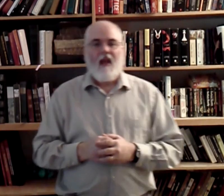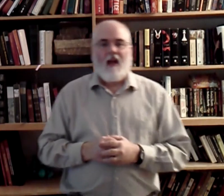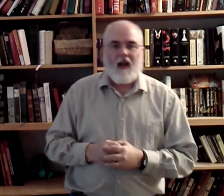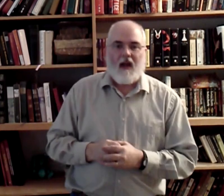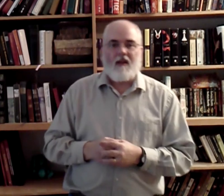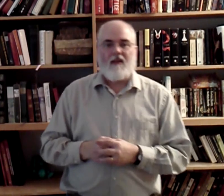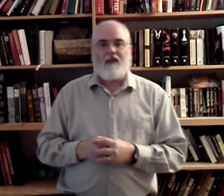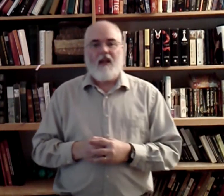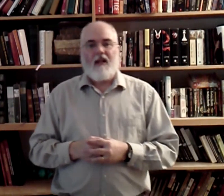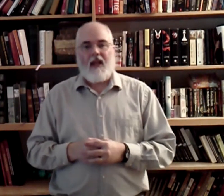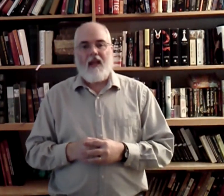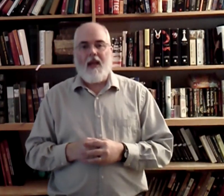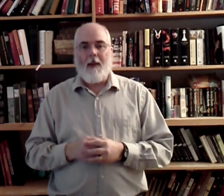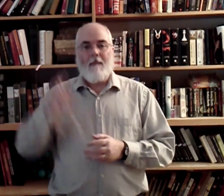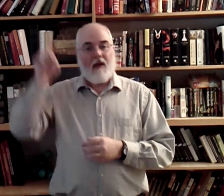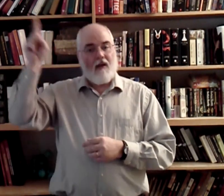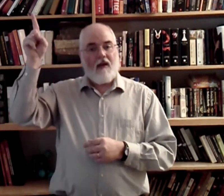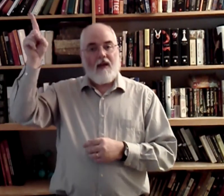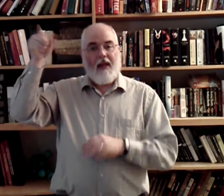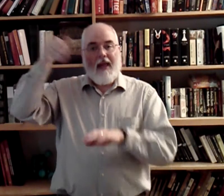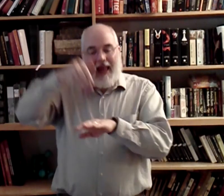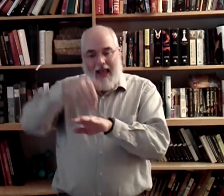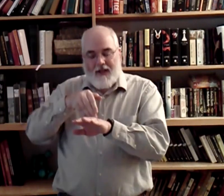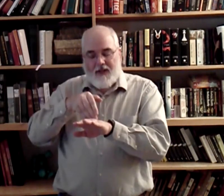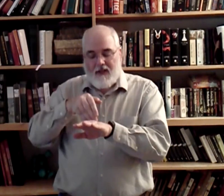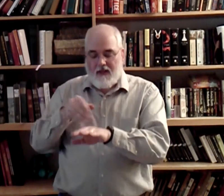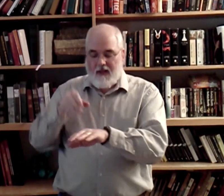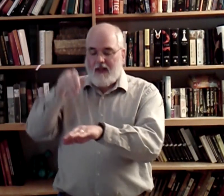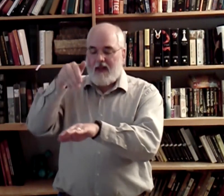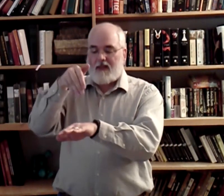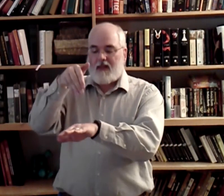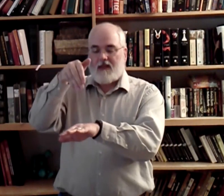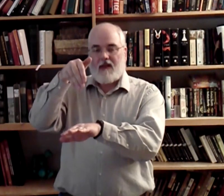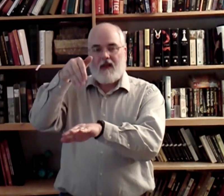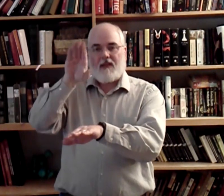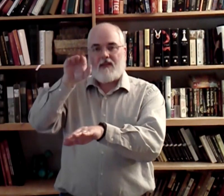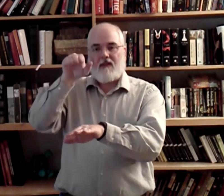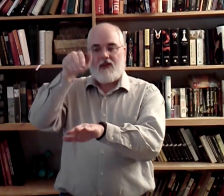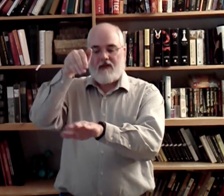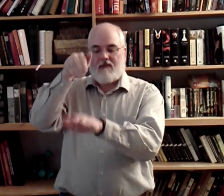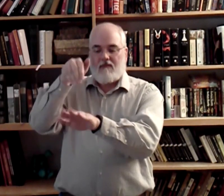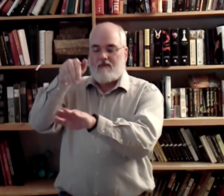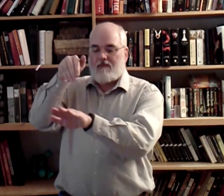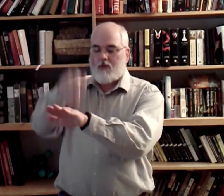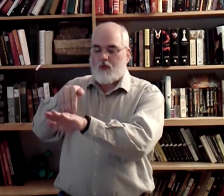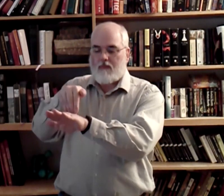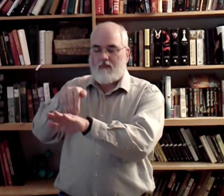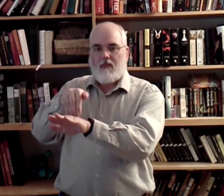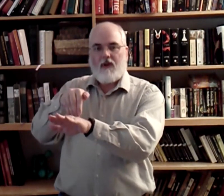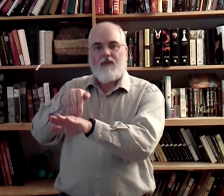Uh. Take him. At. And, at the. It's just. Your